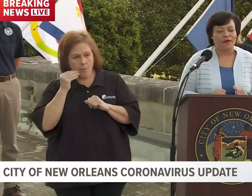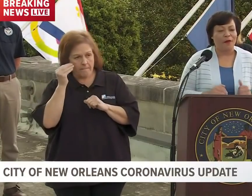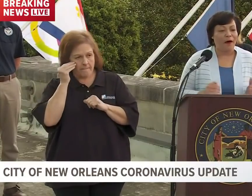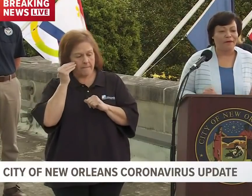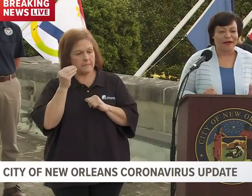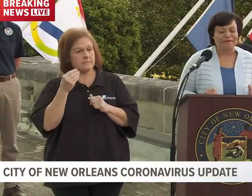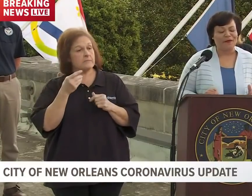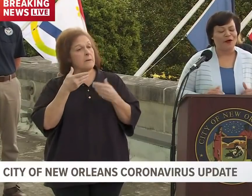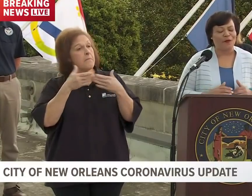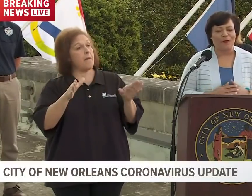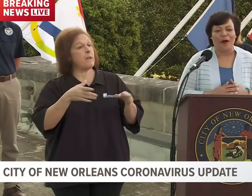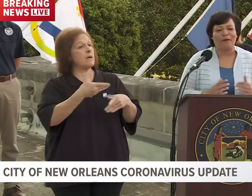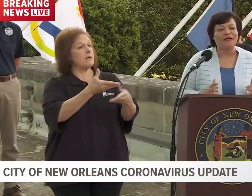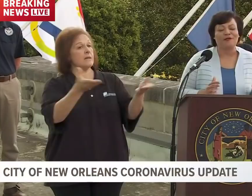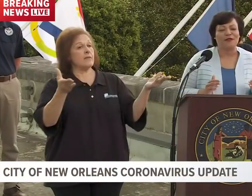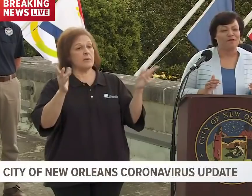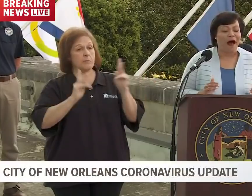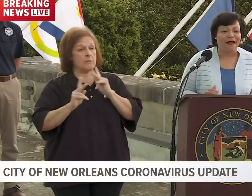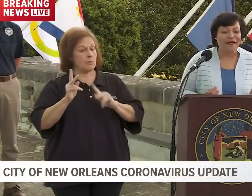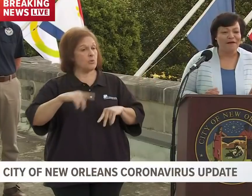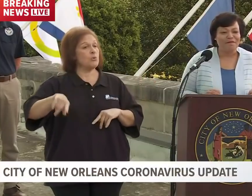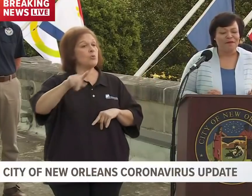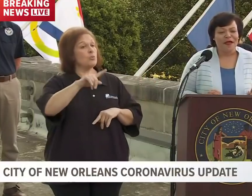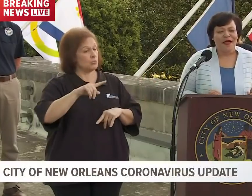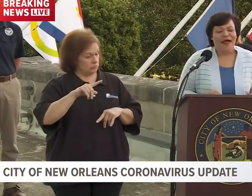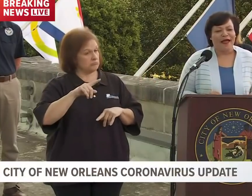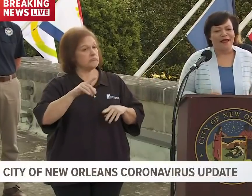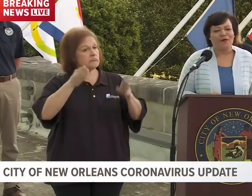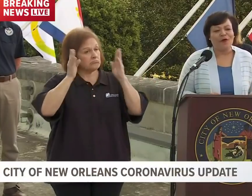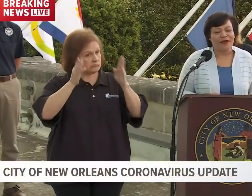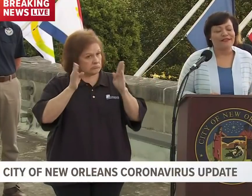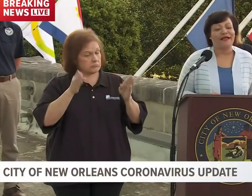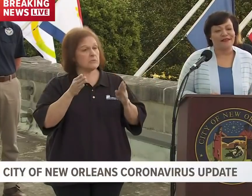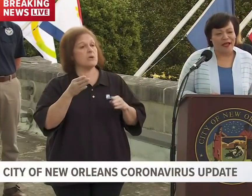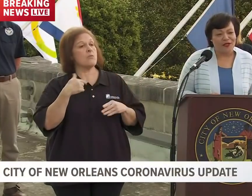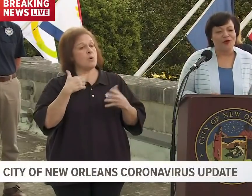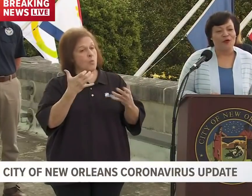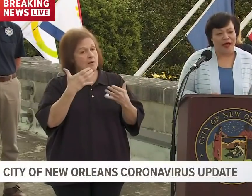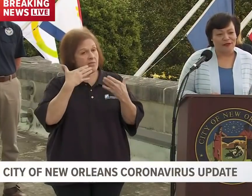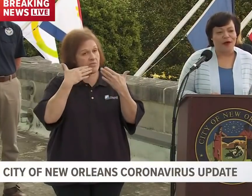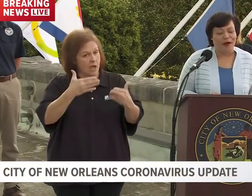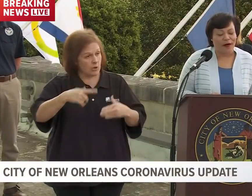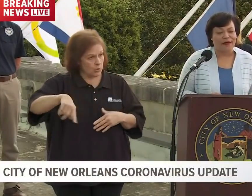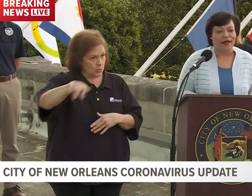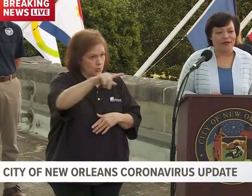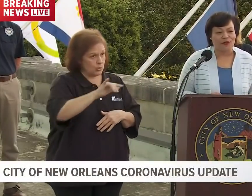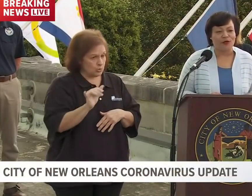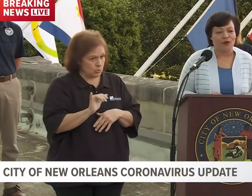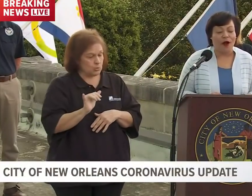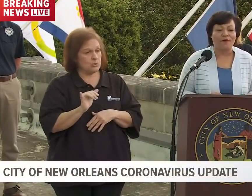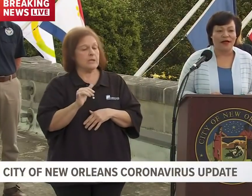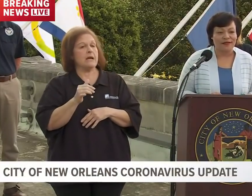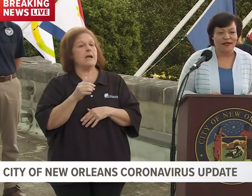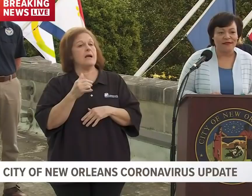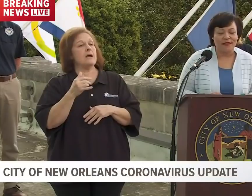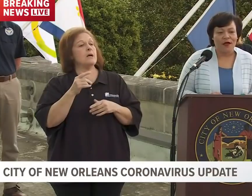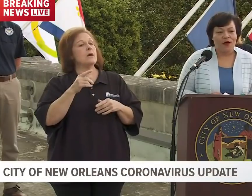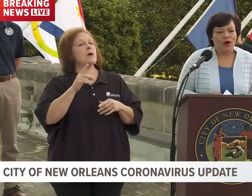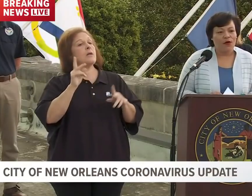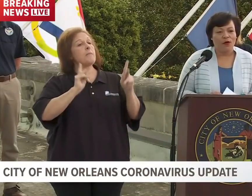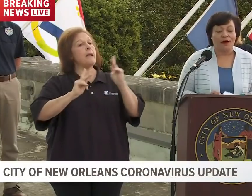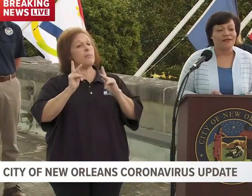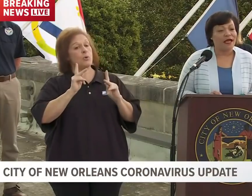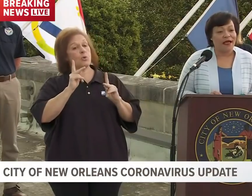The public is responding, and we want to say thank you as well, again, to our residents